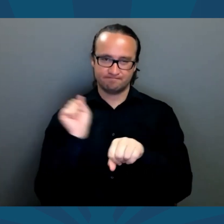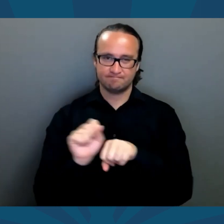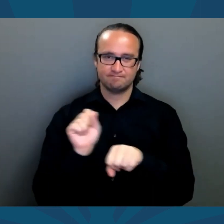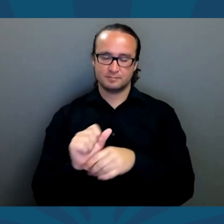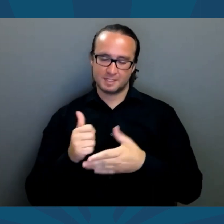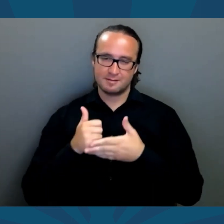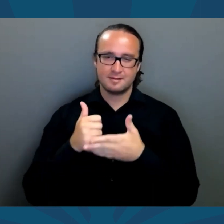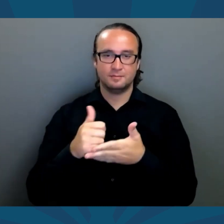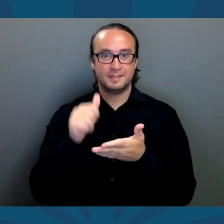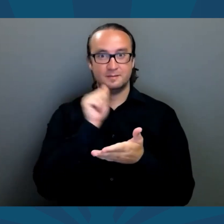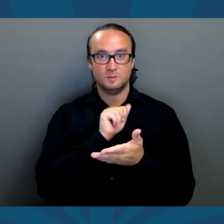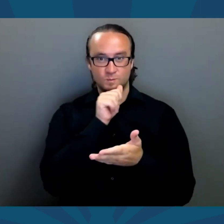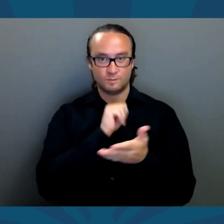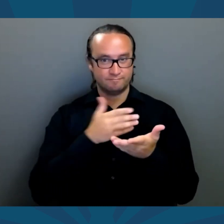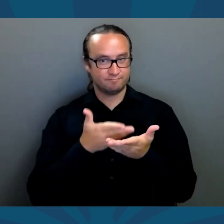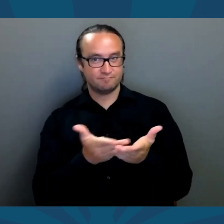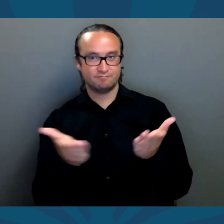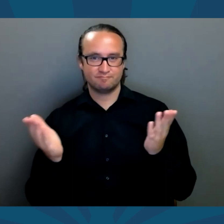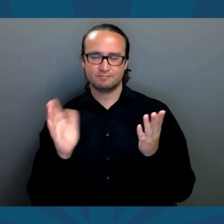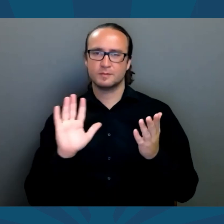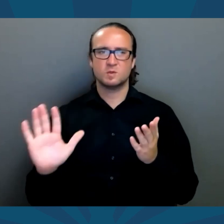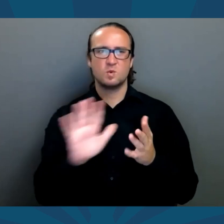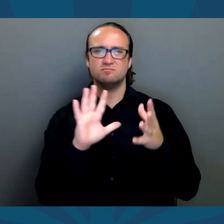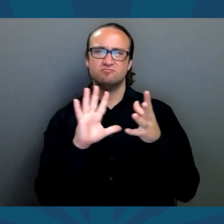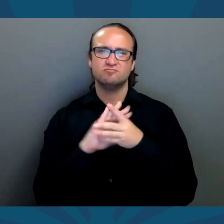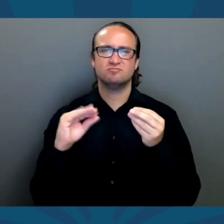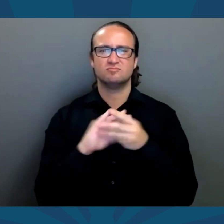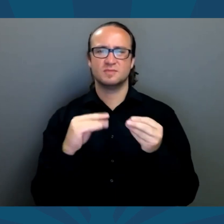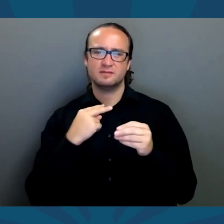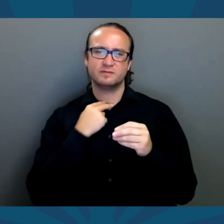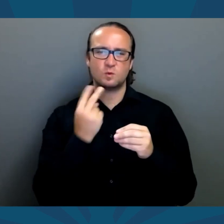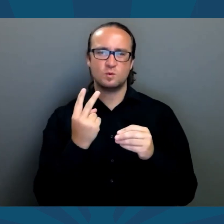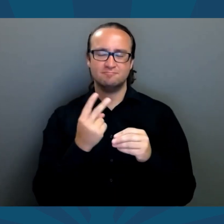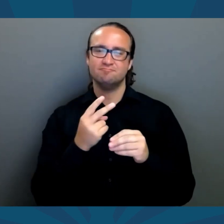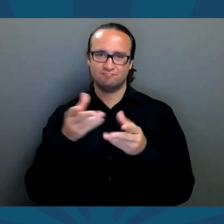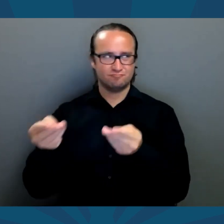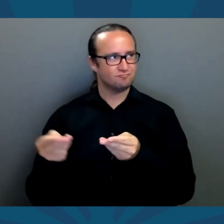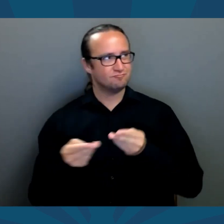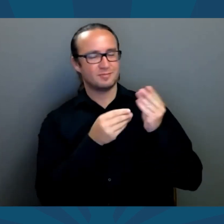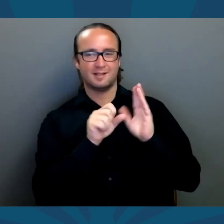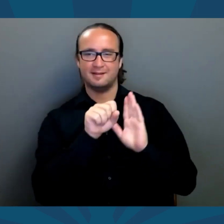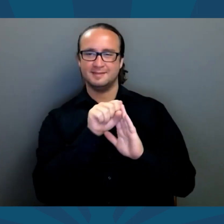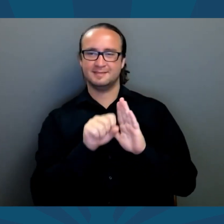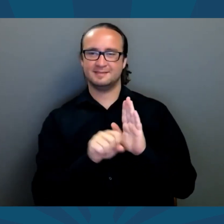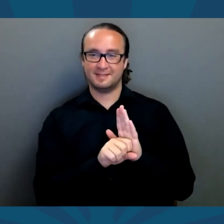Now, I work to help Arizonans make their voices heard at the State Legislature